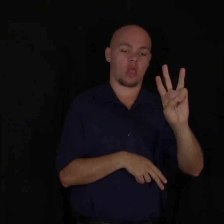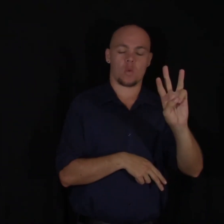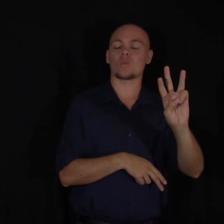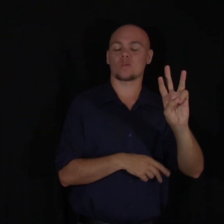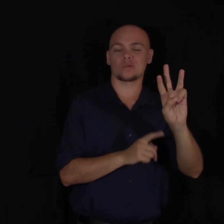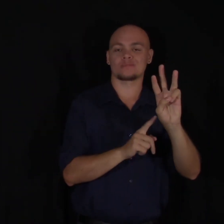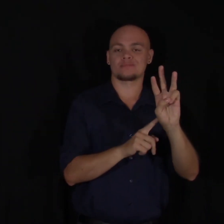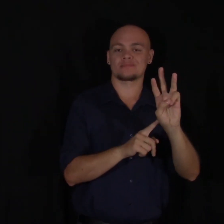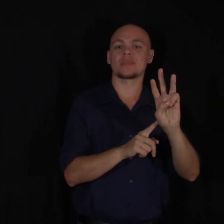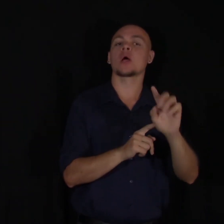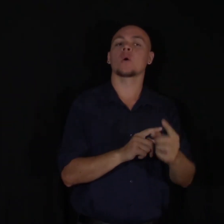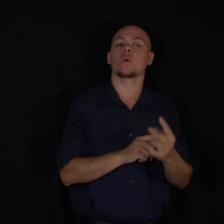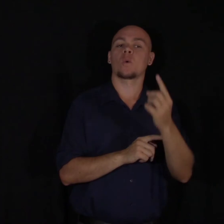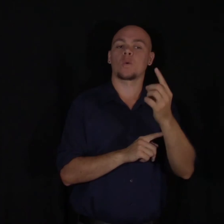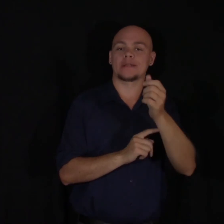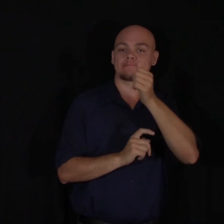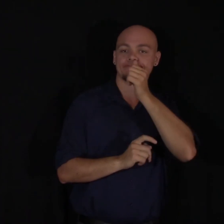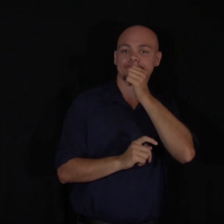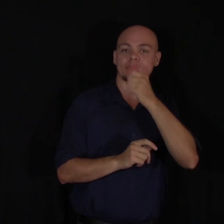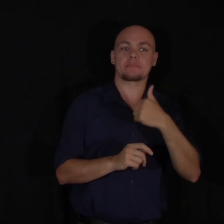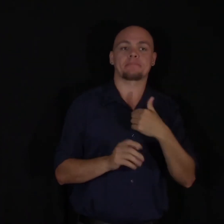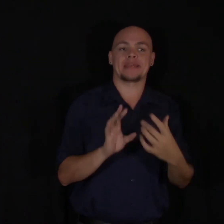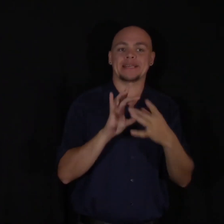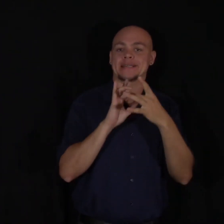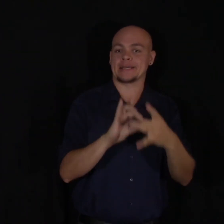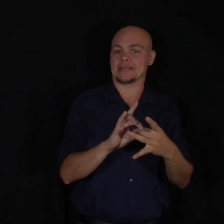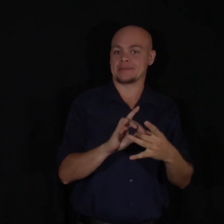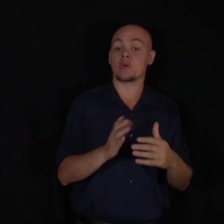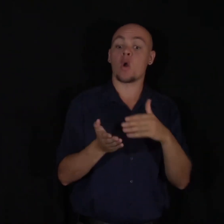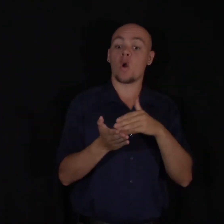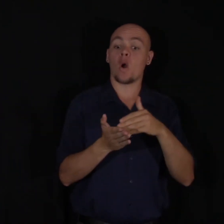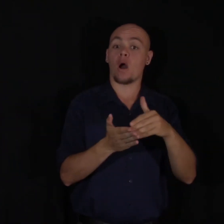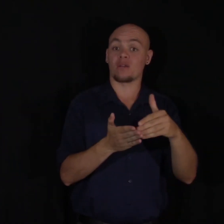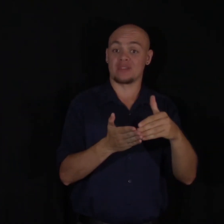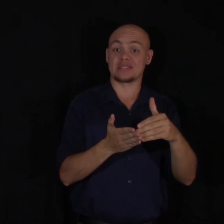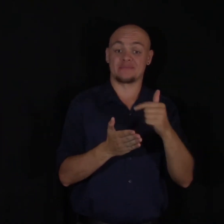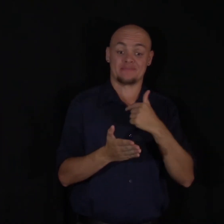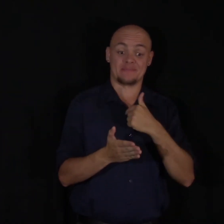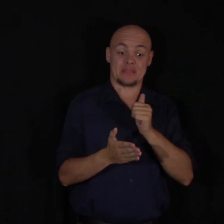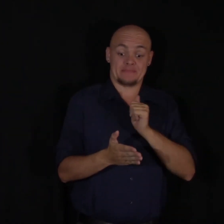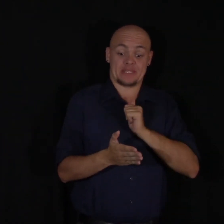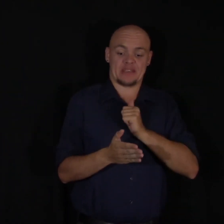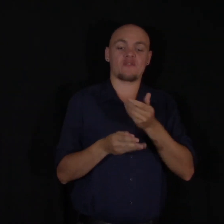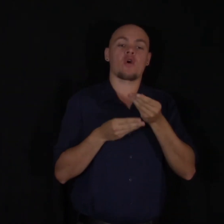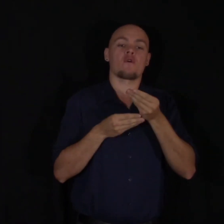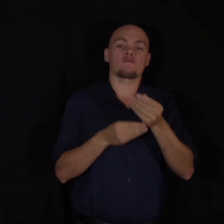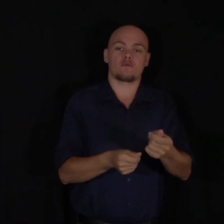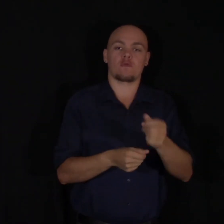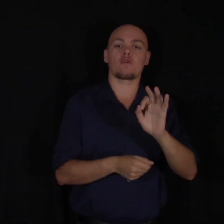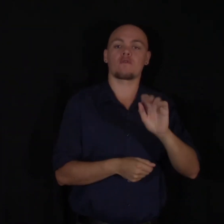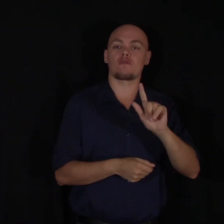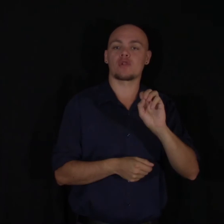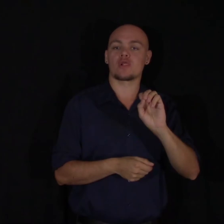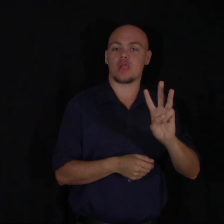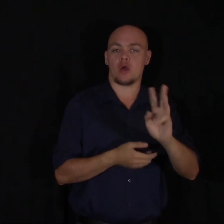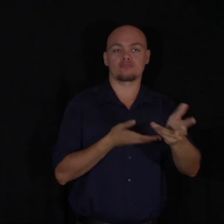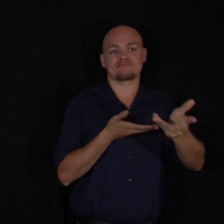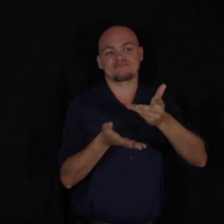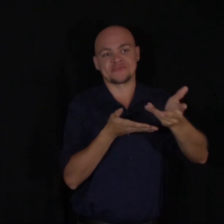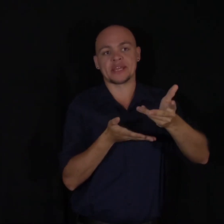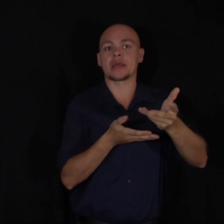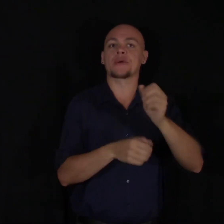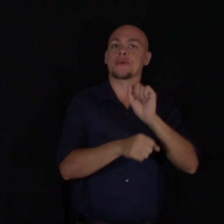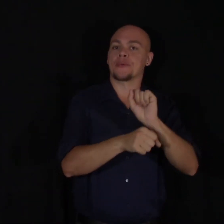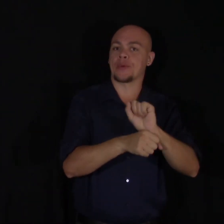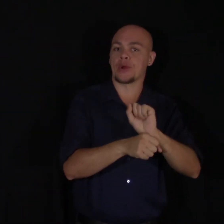that I connect with the most. I often find myself in this state of flow or engagement when I'm working or